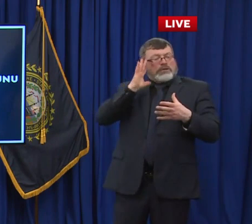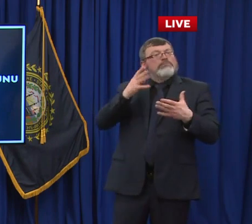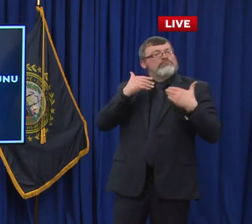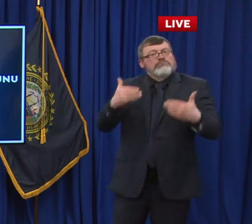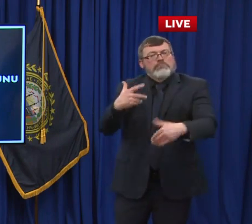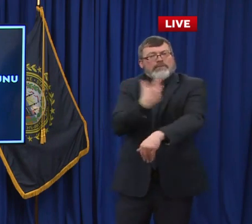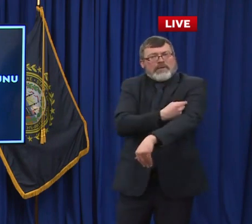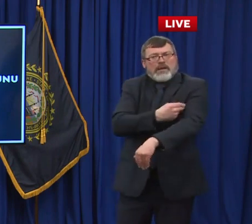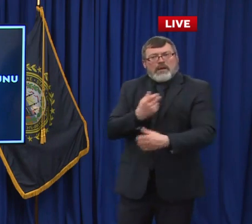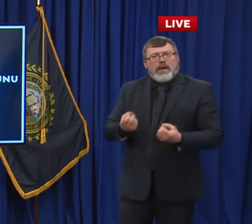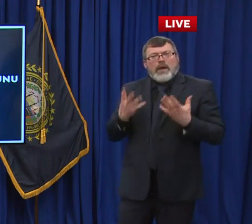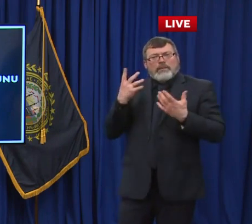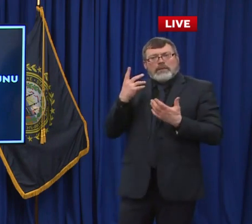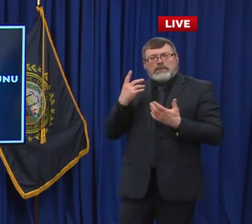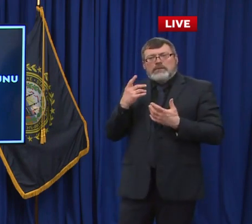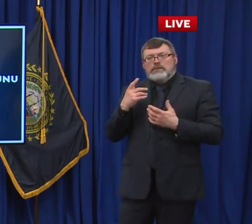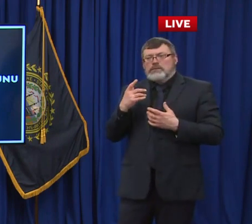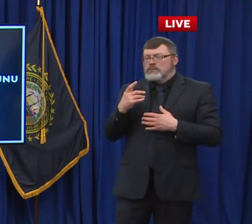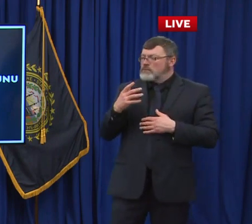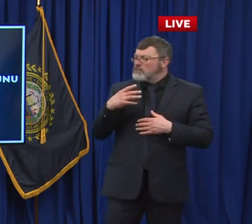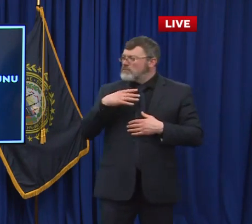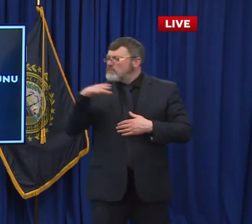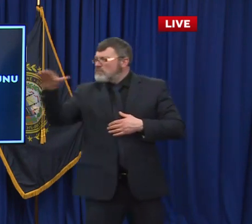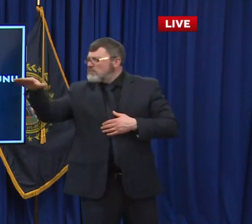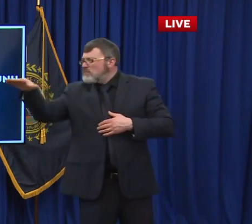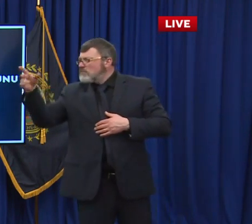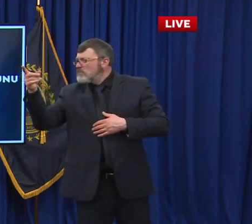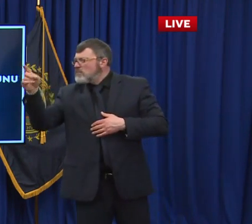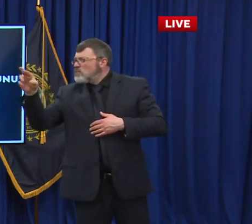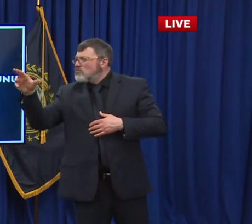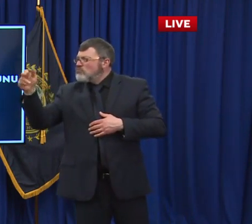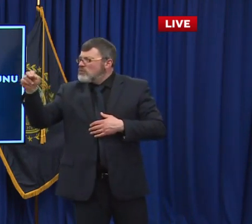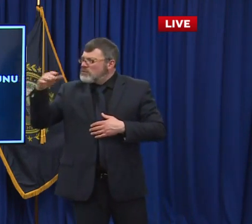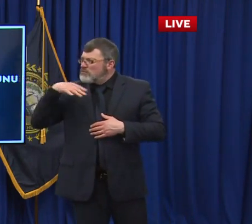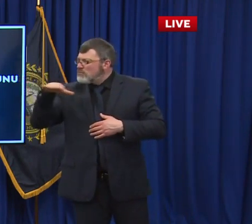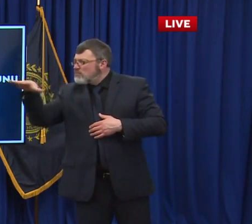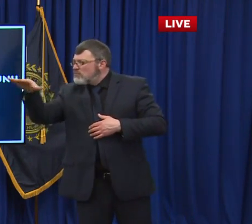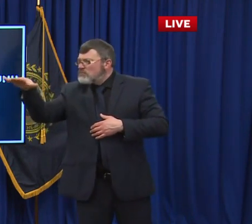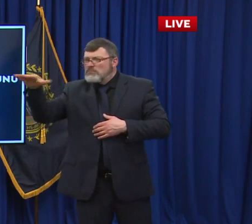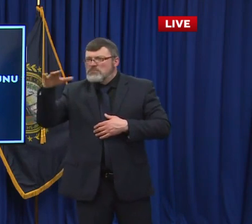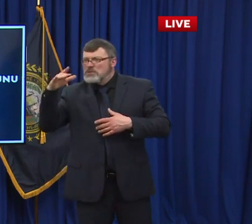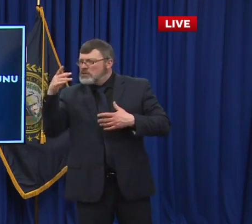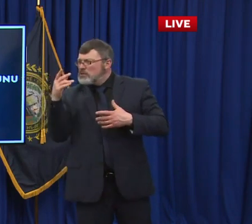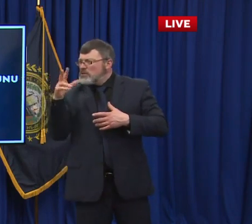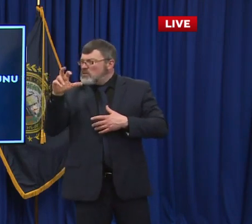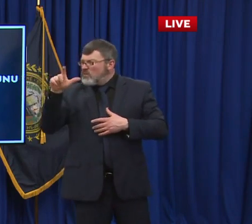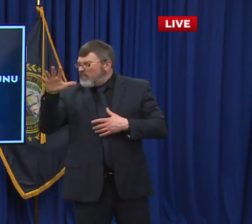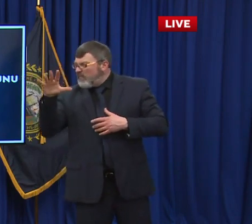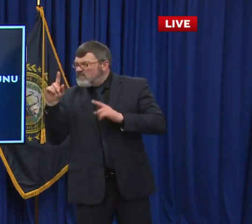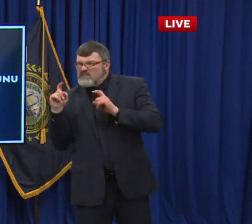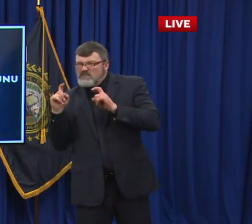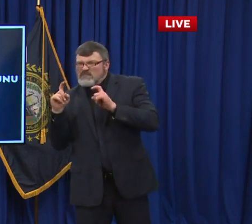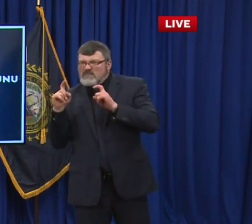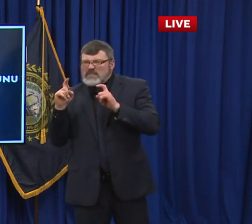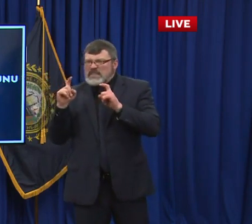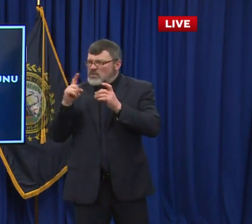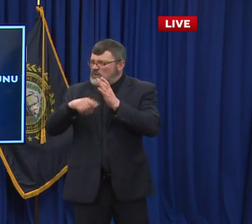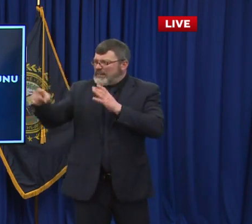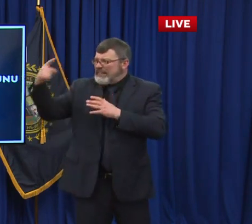that qualified under one B. How many? I'm looking at Perry. How many do you think we actually have that have chosen to register for a vaccination?